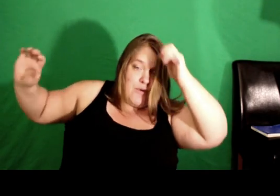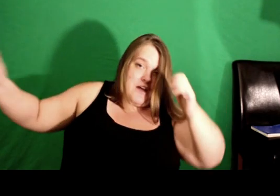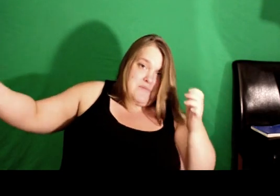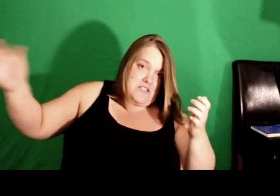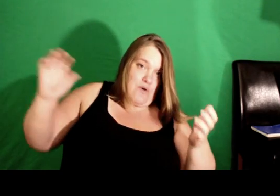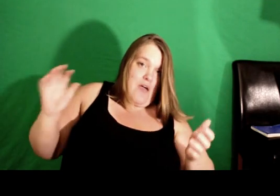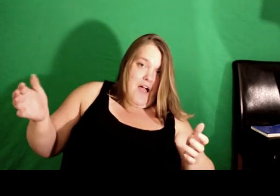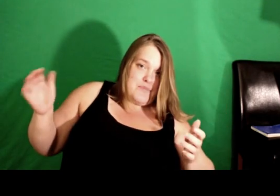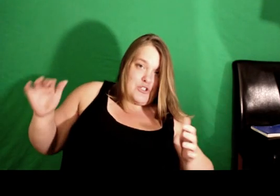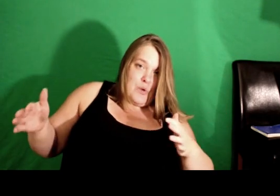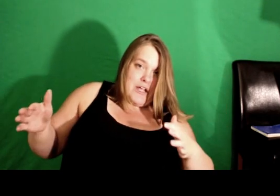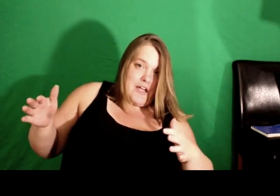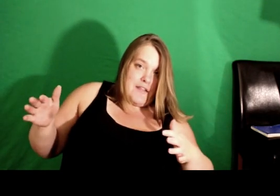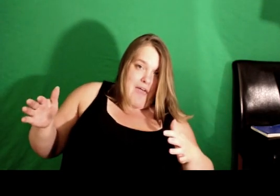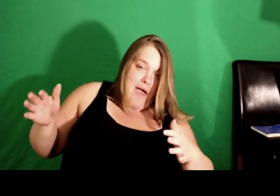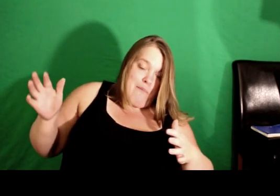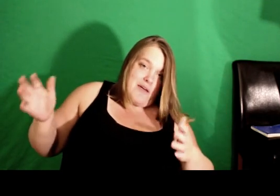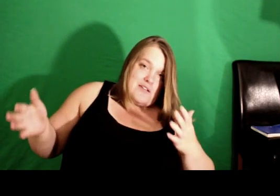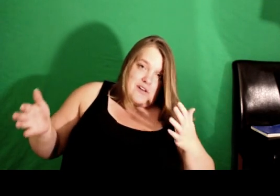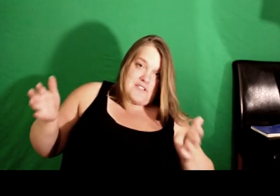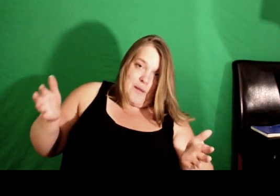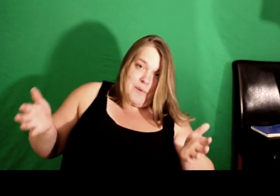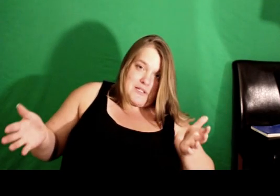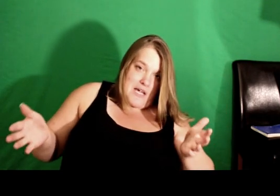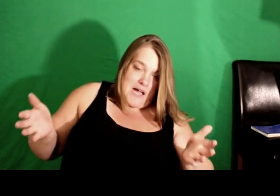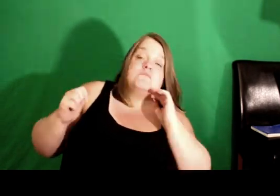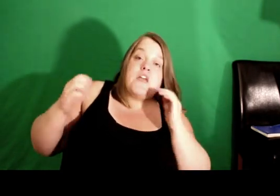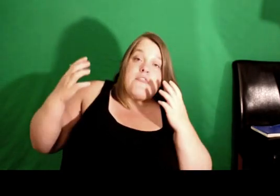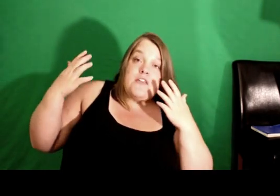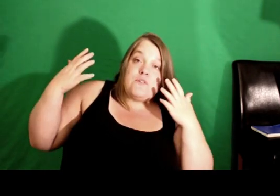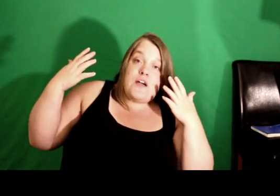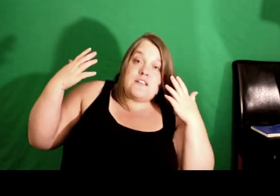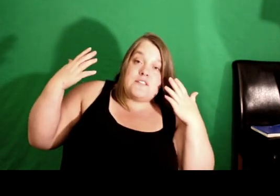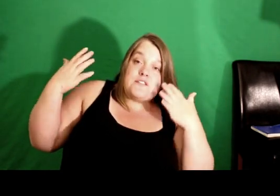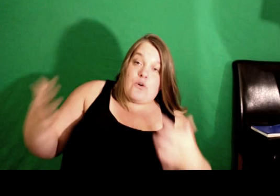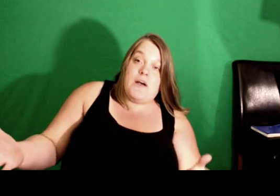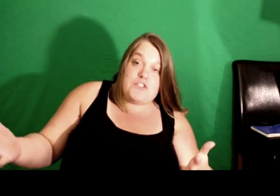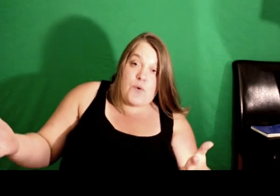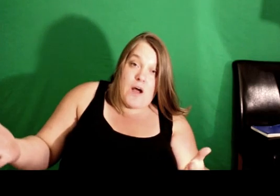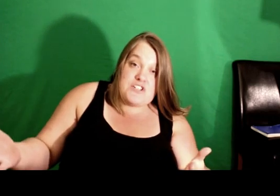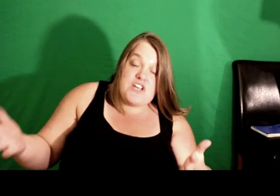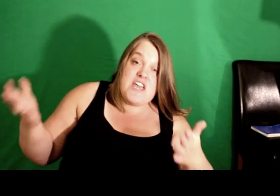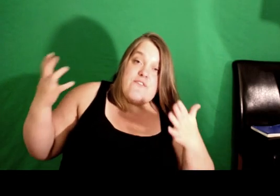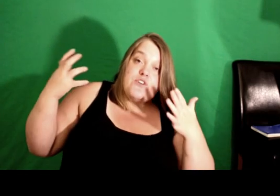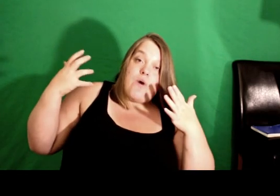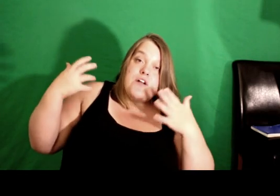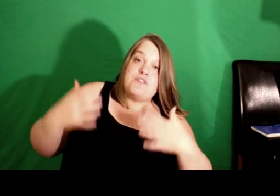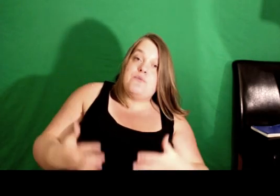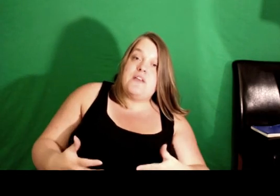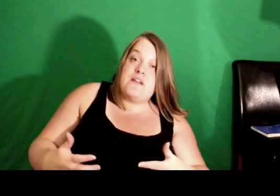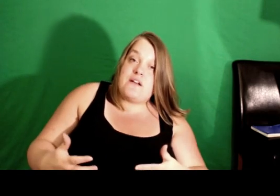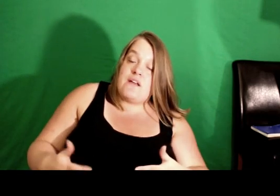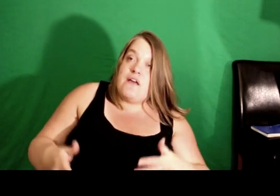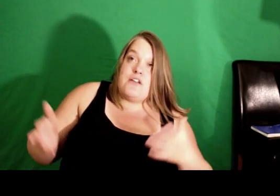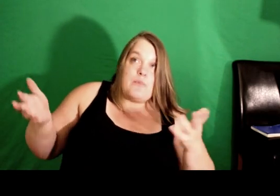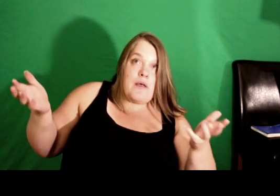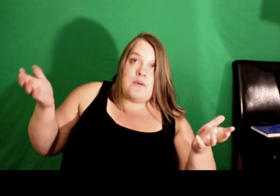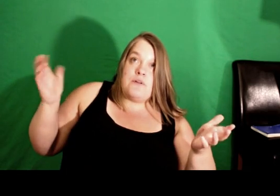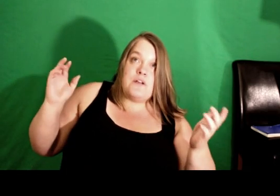behind me. So I'm still working on that, but you know, step at a time. Thank you guys so much for watching. If you are new here, you're probably wondering